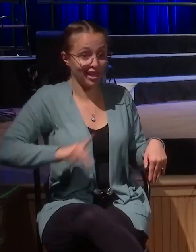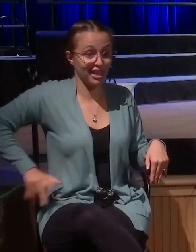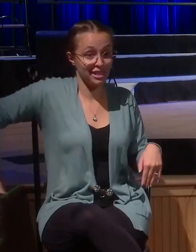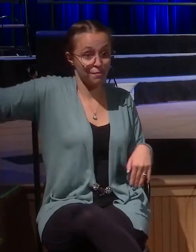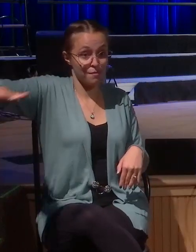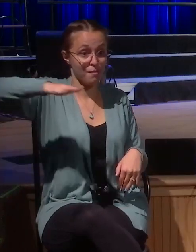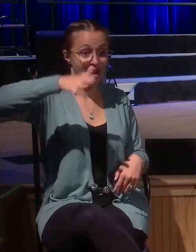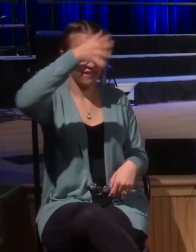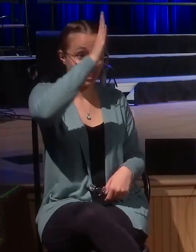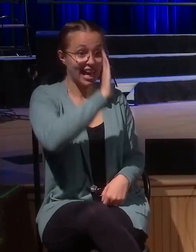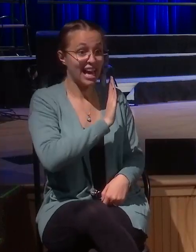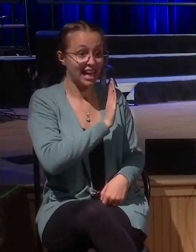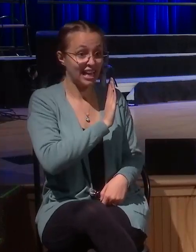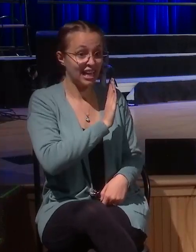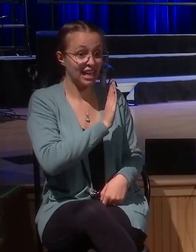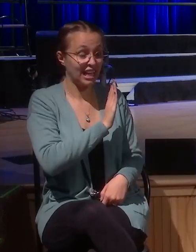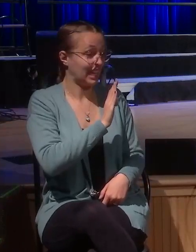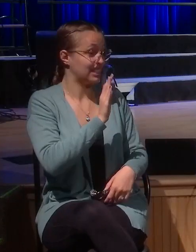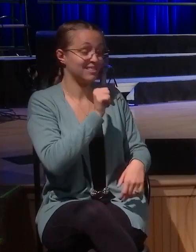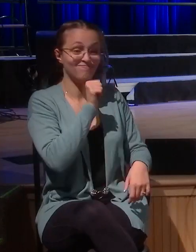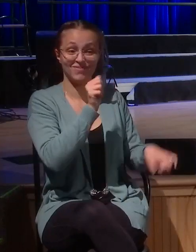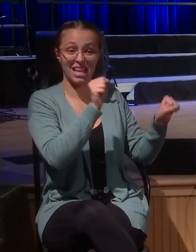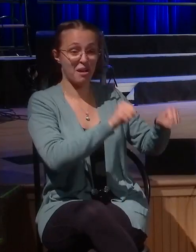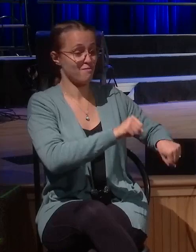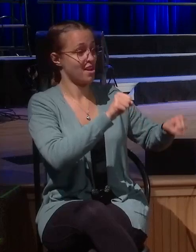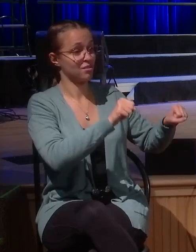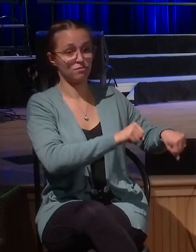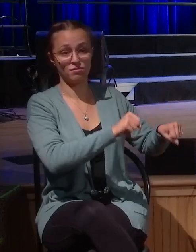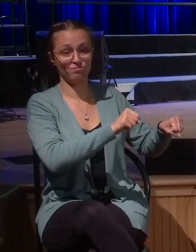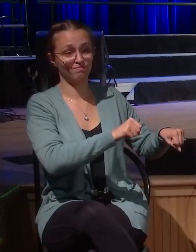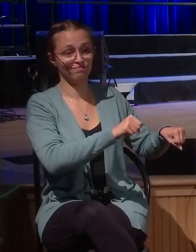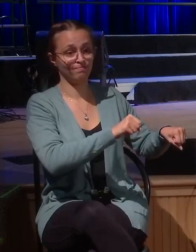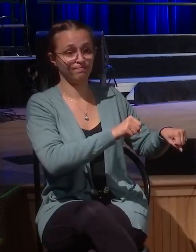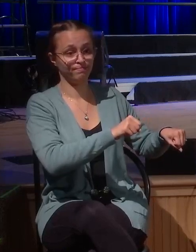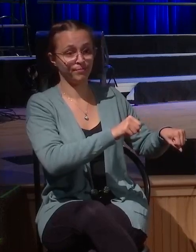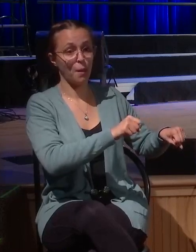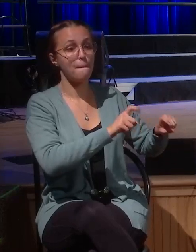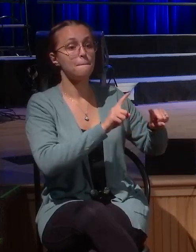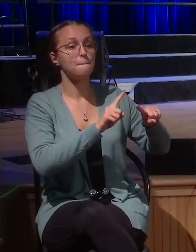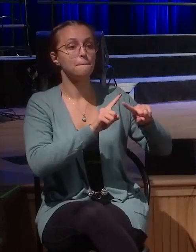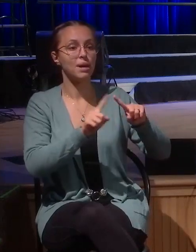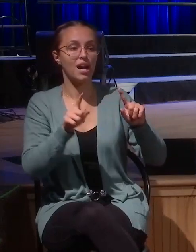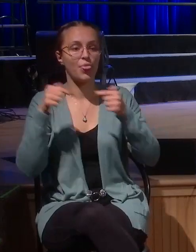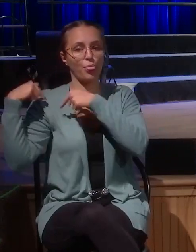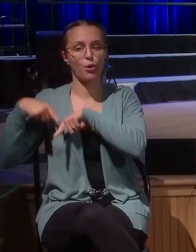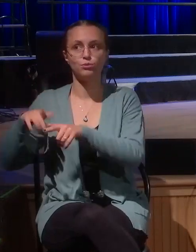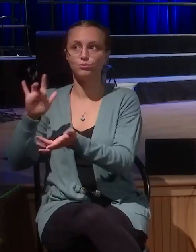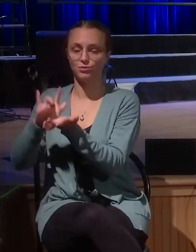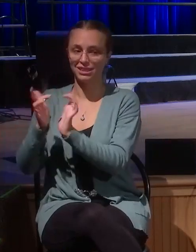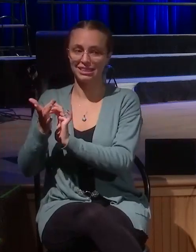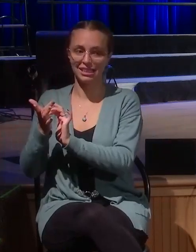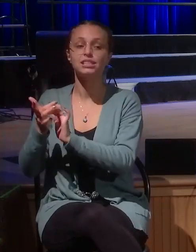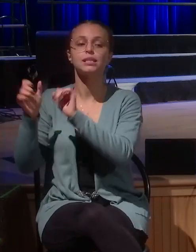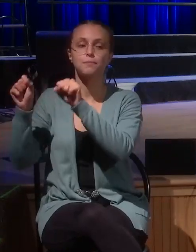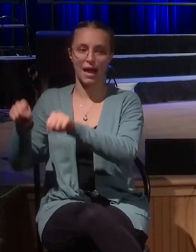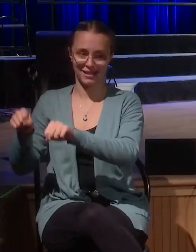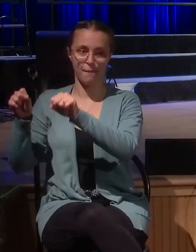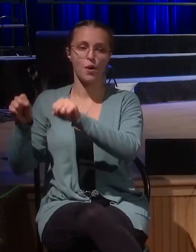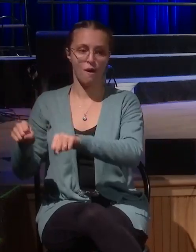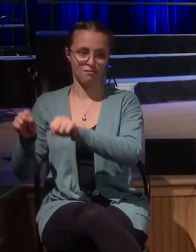But with God, all things are possible. We remember this story last week. And then, of course, we see the story of the blind man, Bartimaeus. He's on the side of